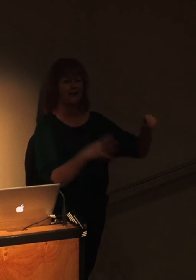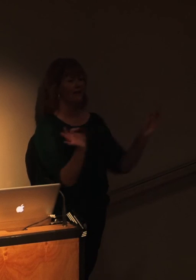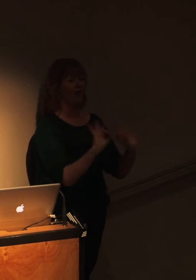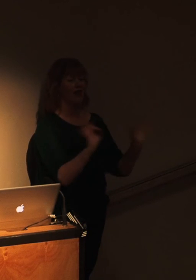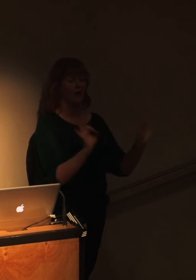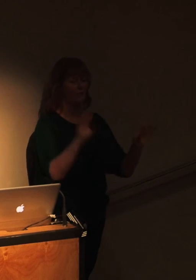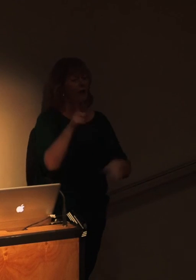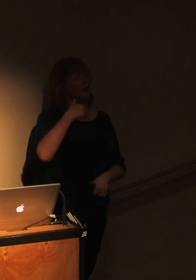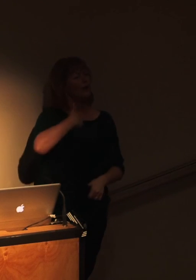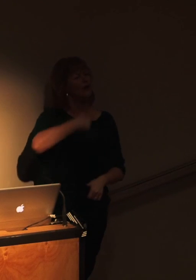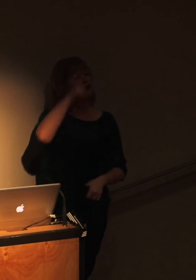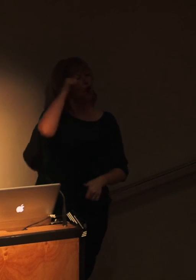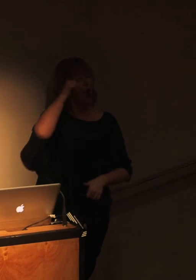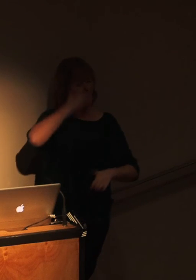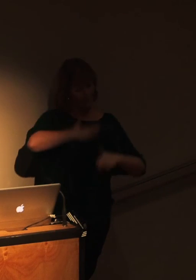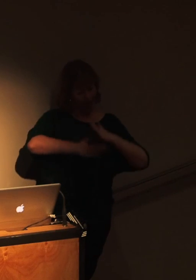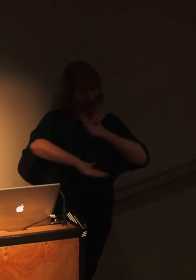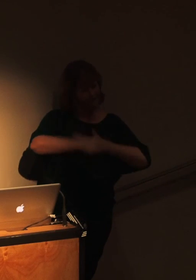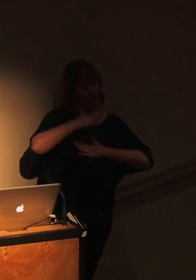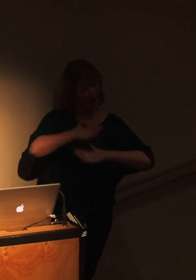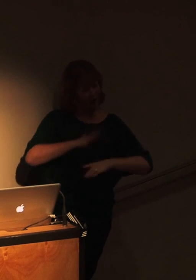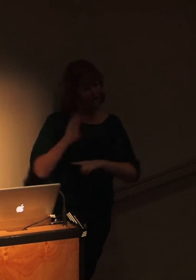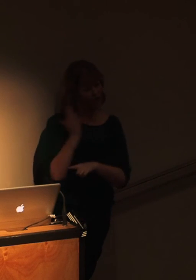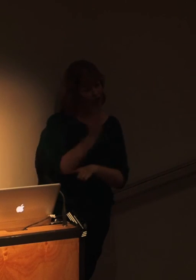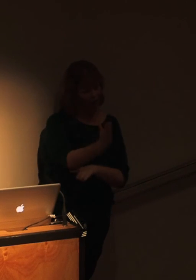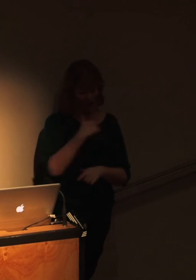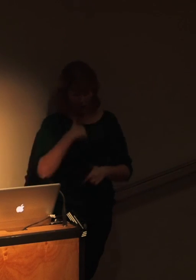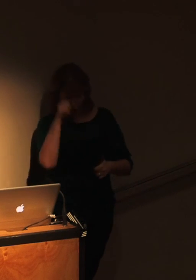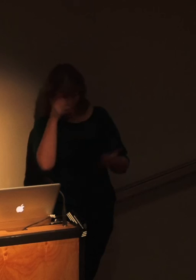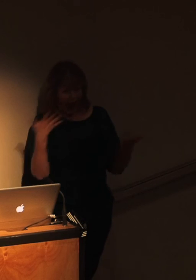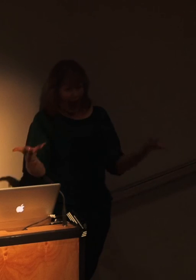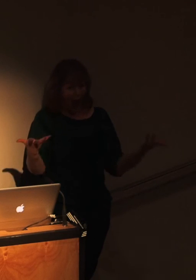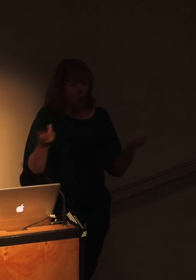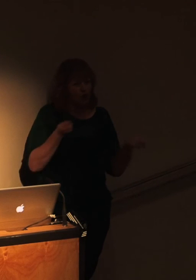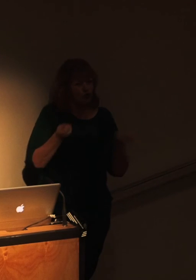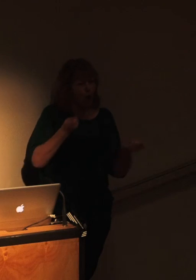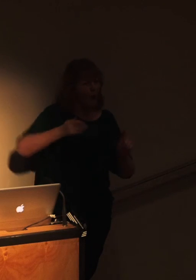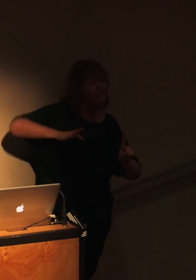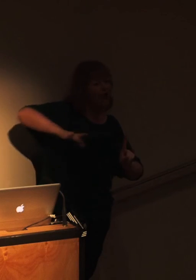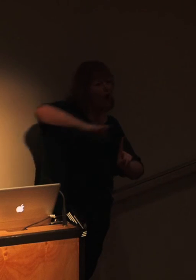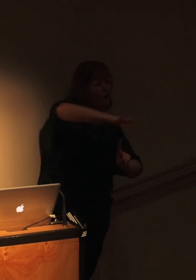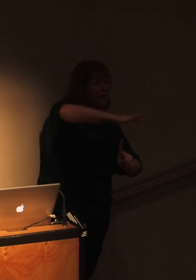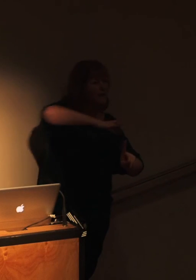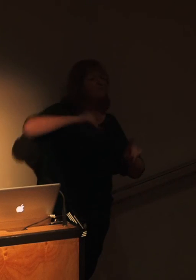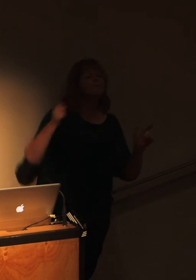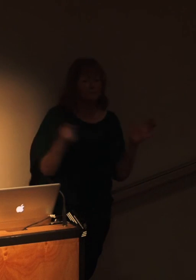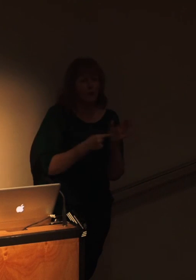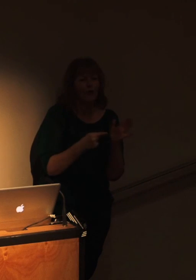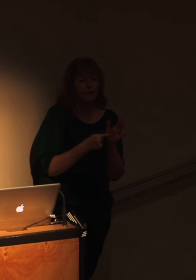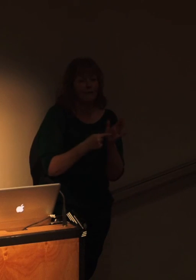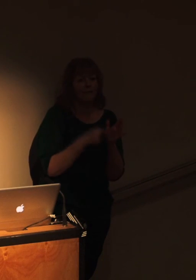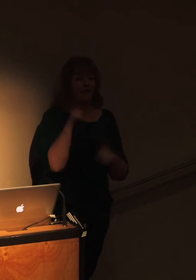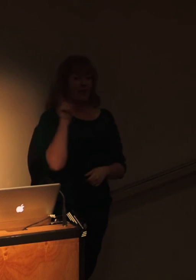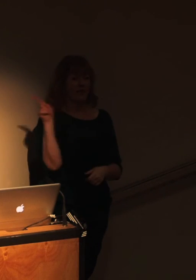behaviour is, and you know how to work with them, and how to control the environment. Now this little piece is a good example